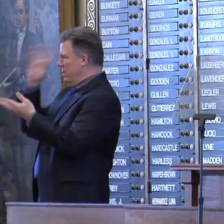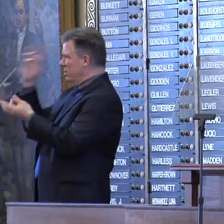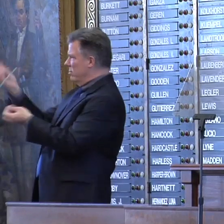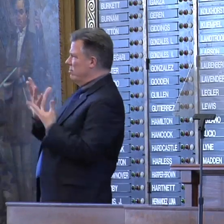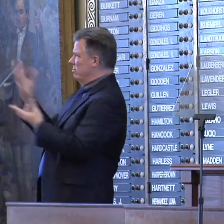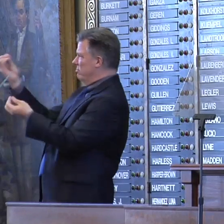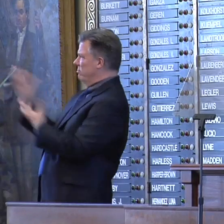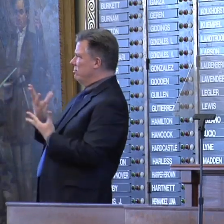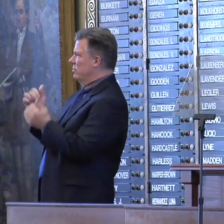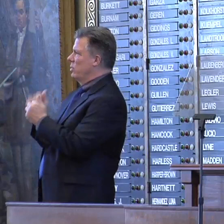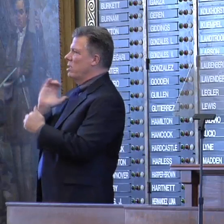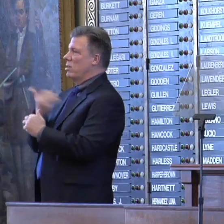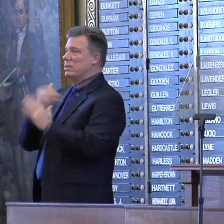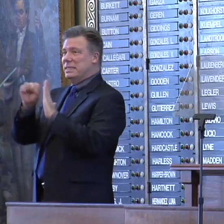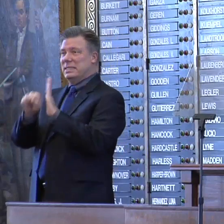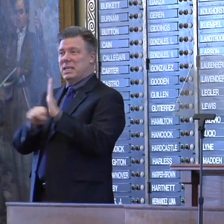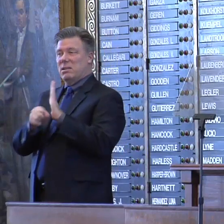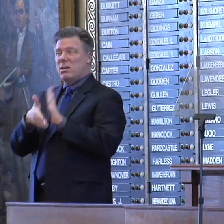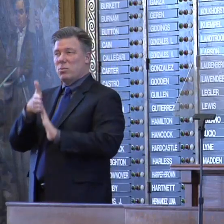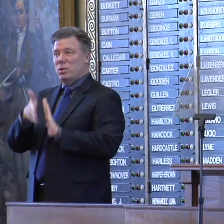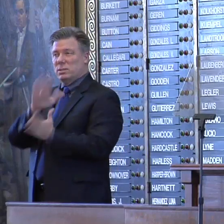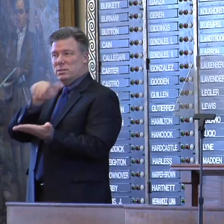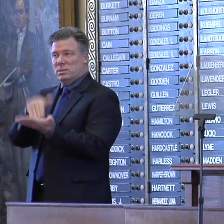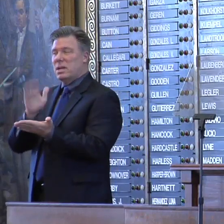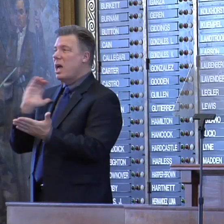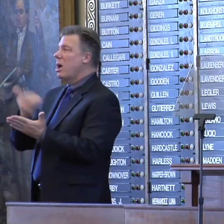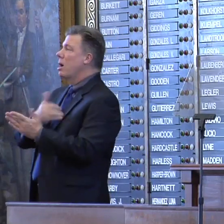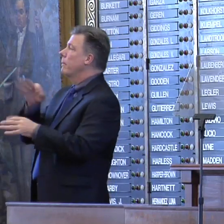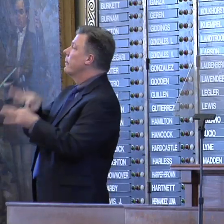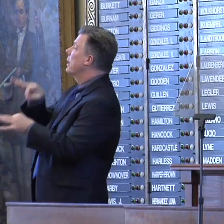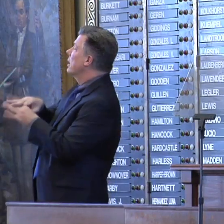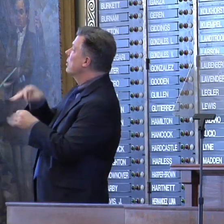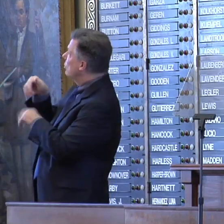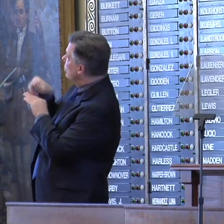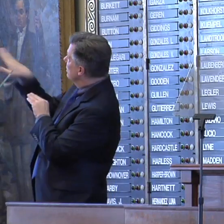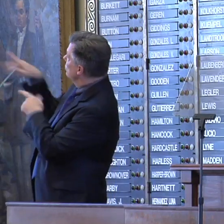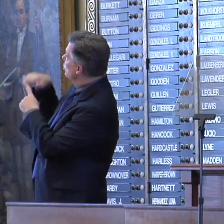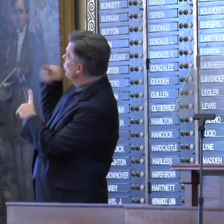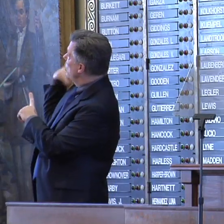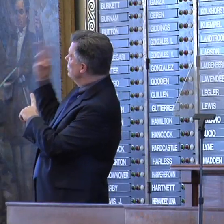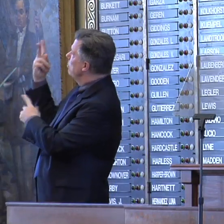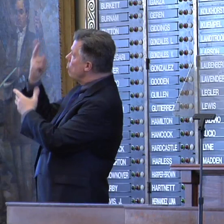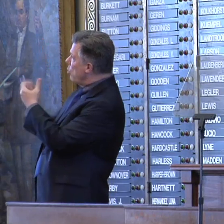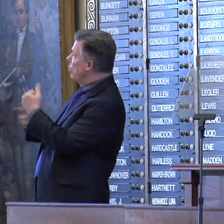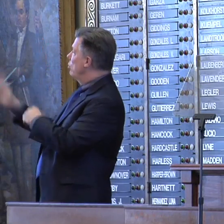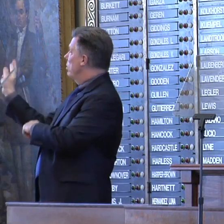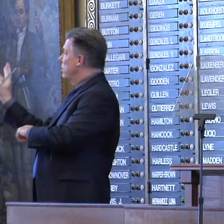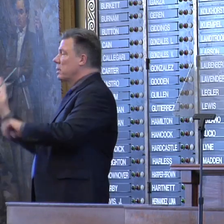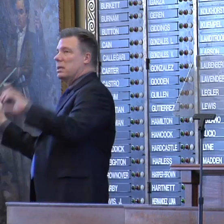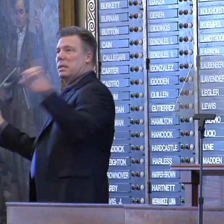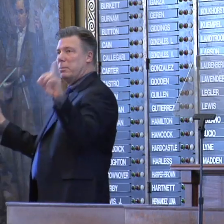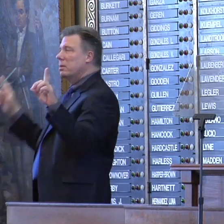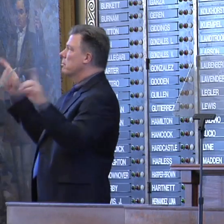It's time for our delegation in Washington on both sides of the aisle to step up and speak out